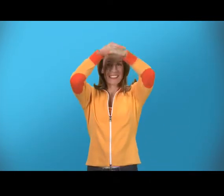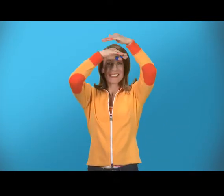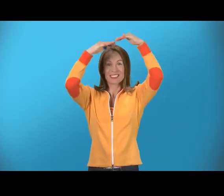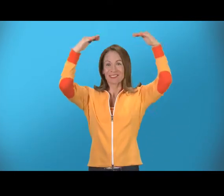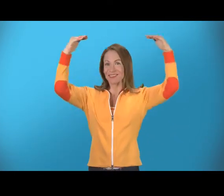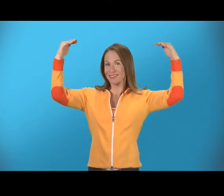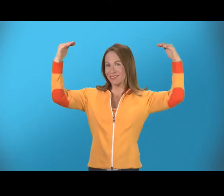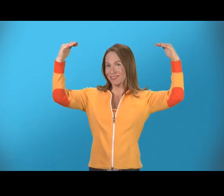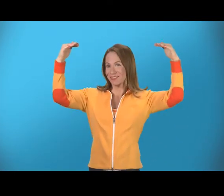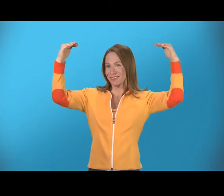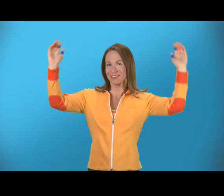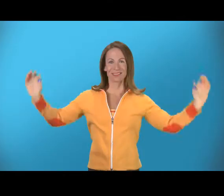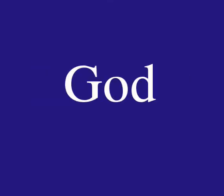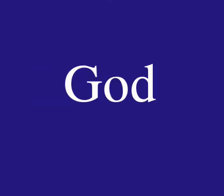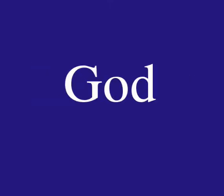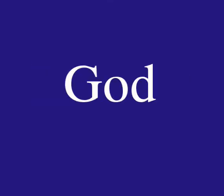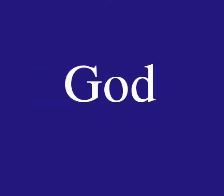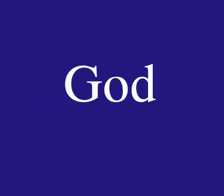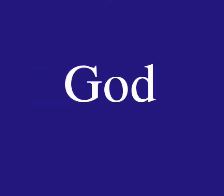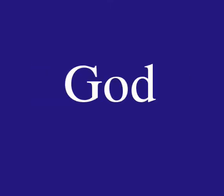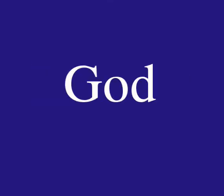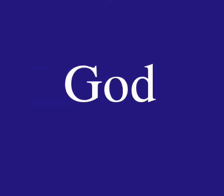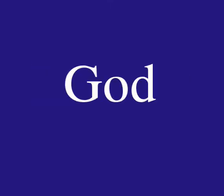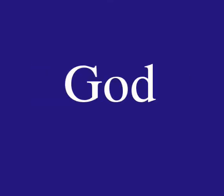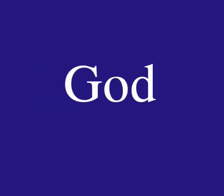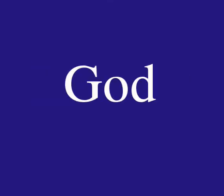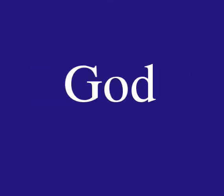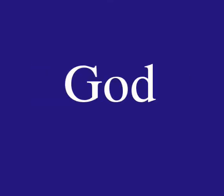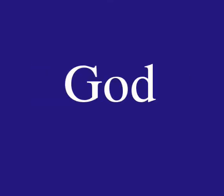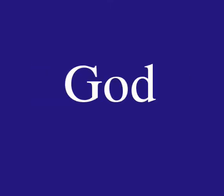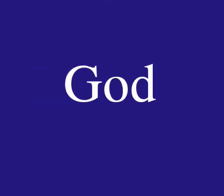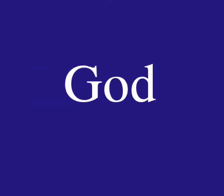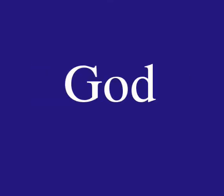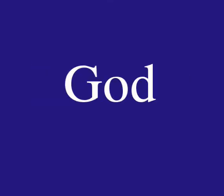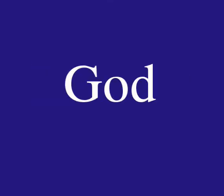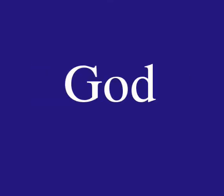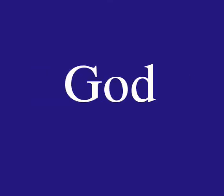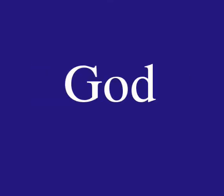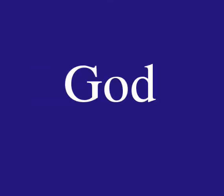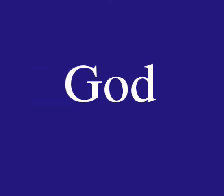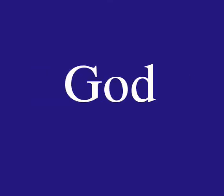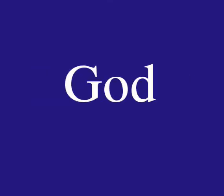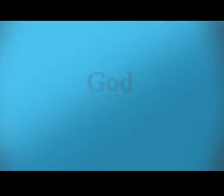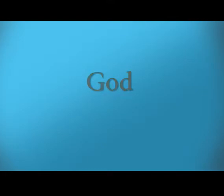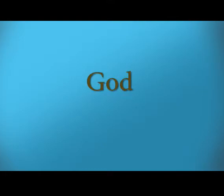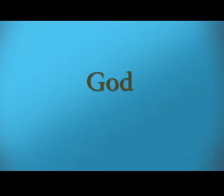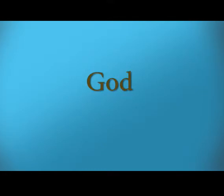God,